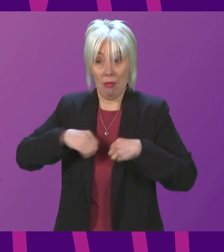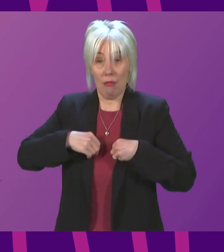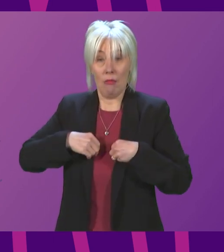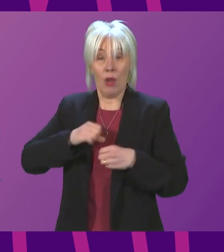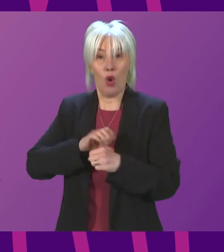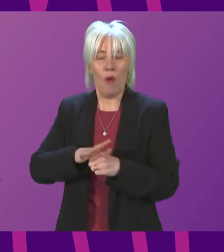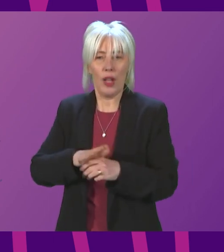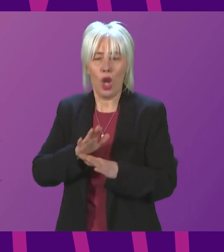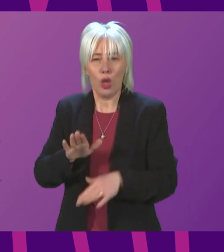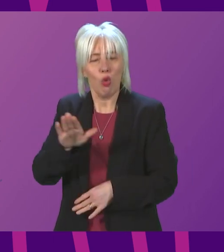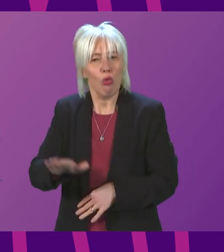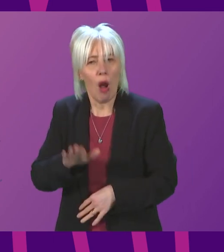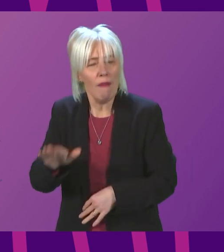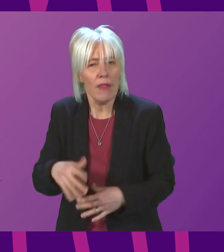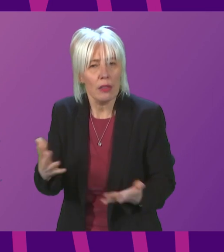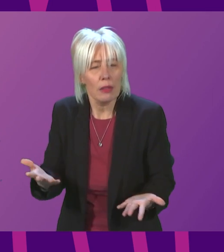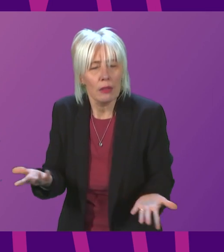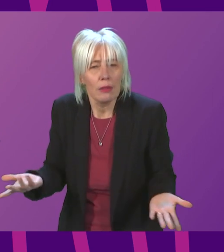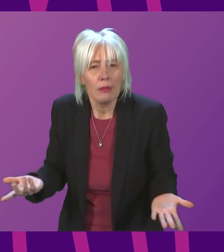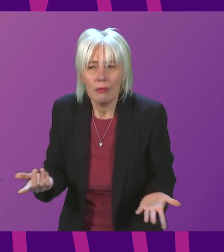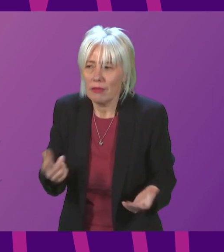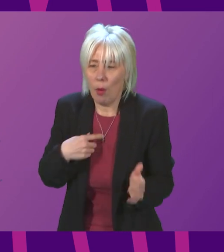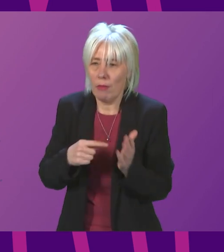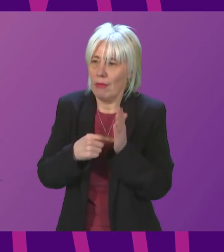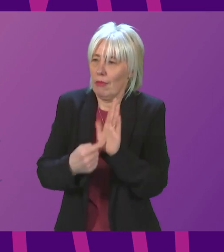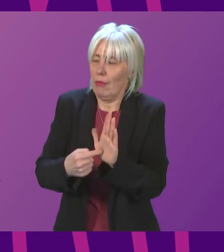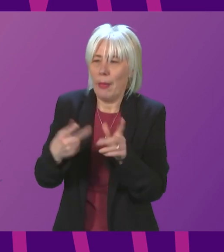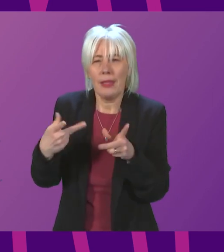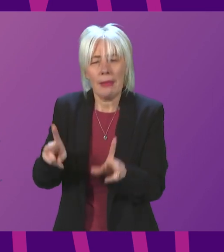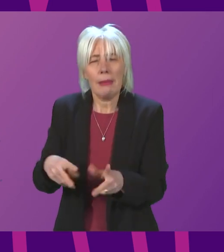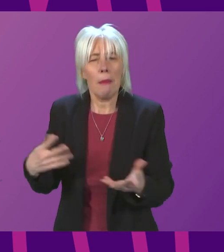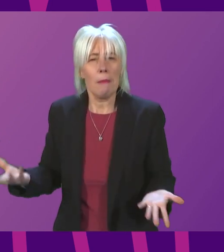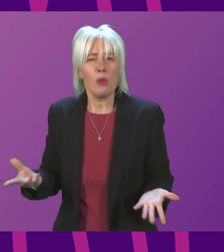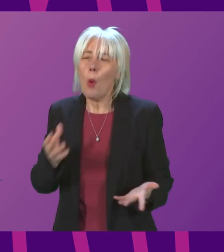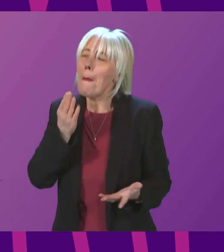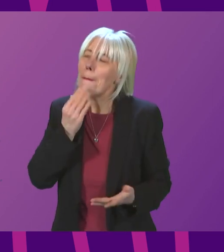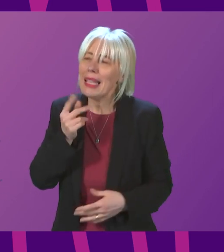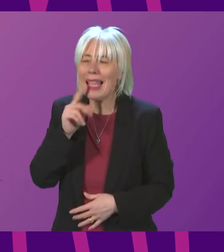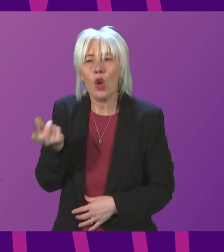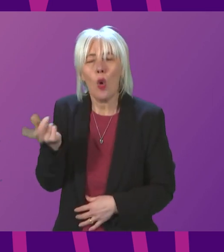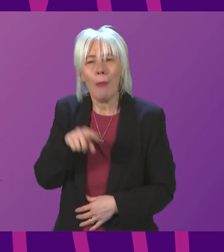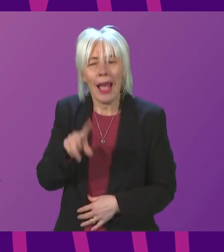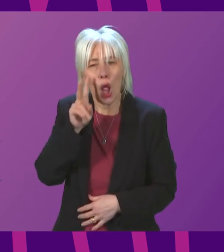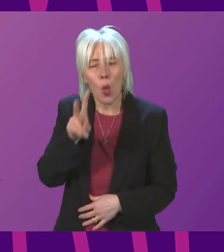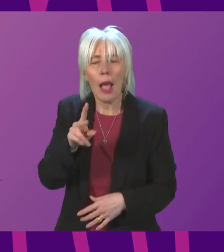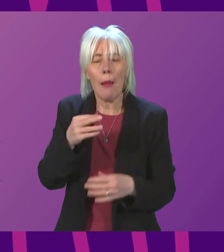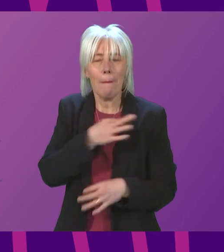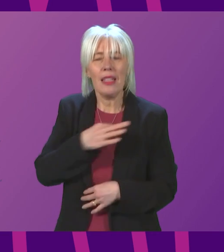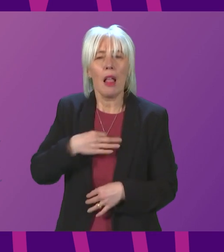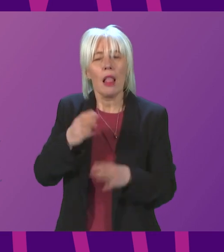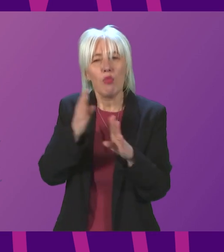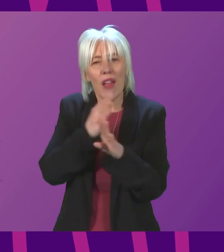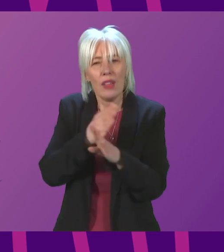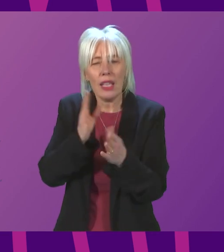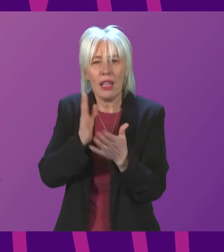or reassurance to be offered by such a system. So can I ask the First Minister to revisit this assault on medical privacy and